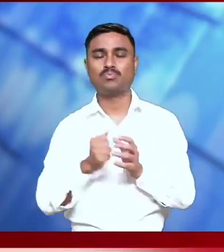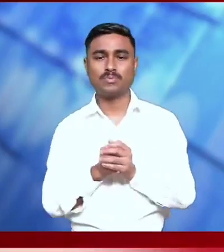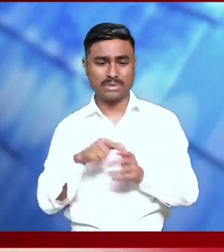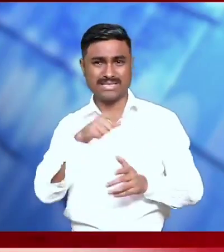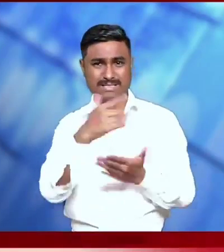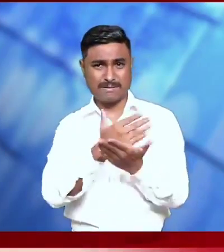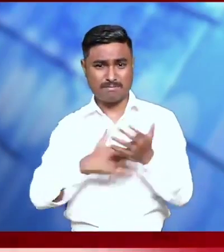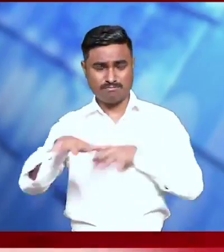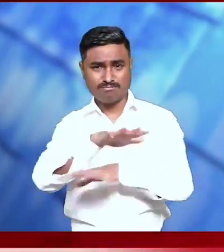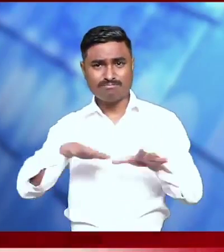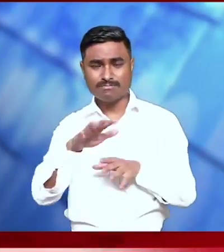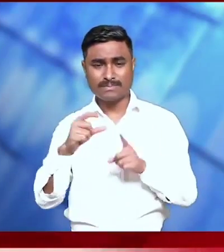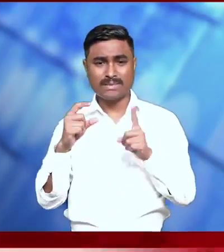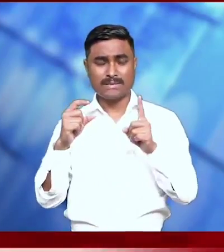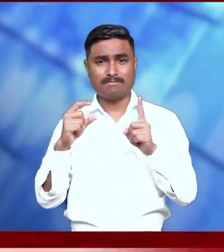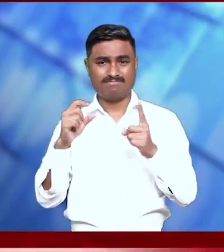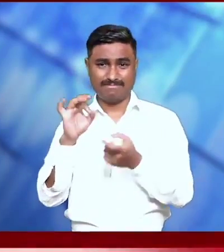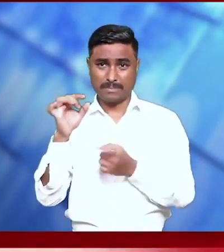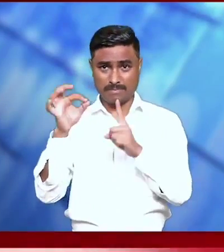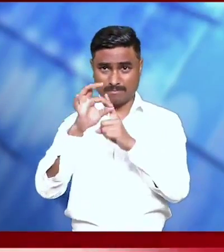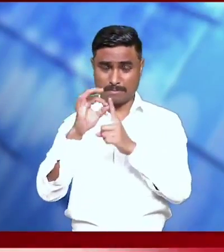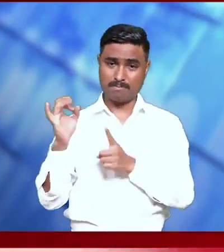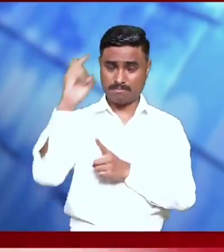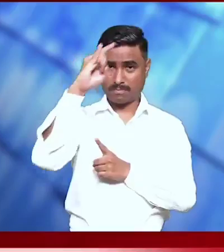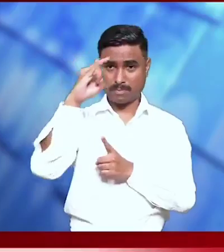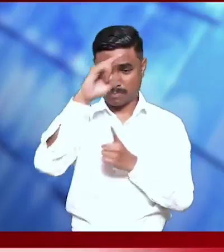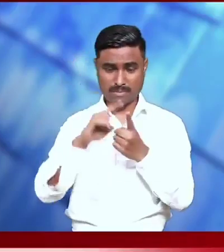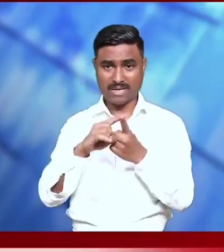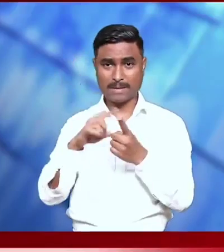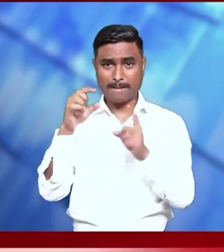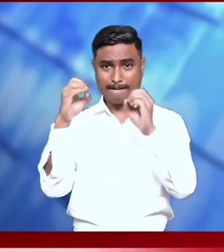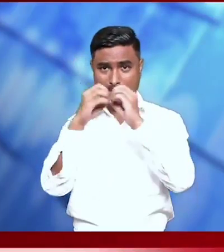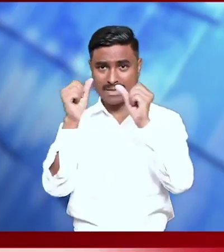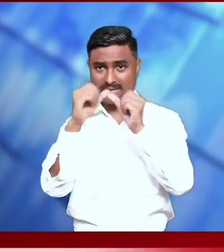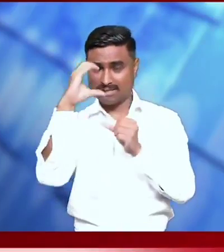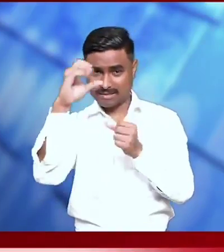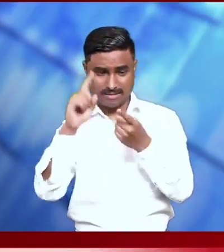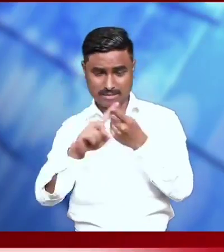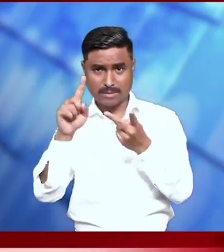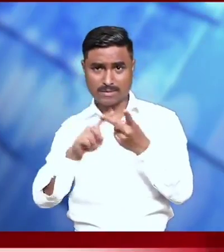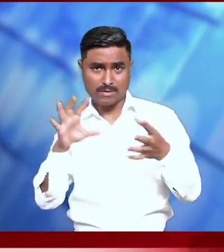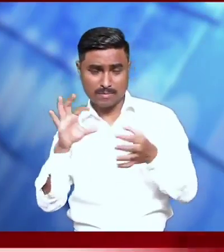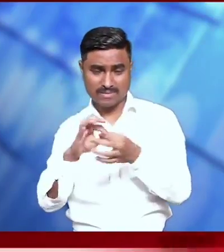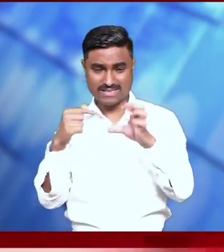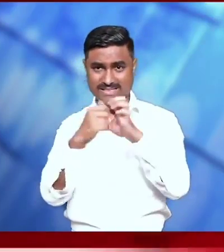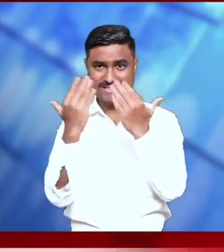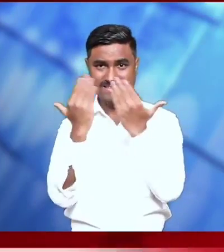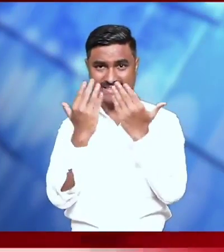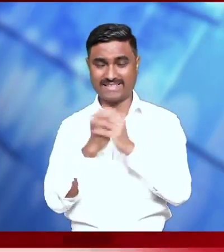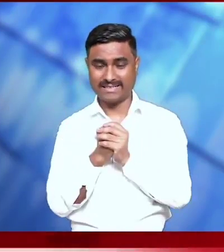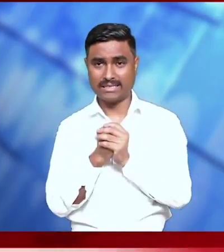coordination with Education Department. Top three entries in each categories will be selected after